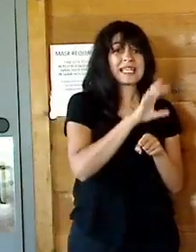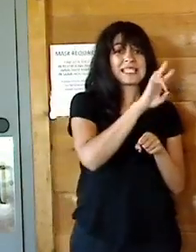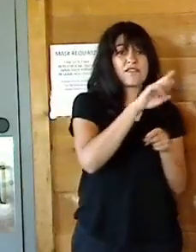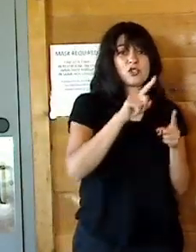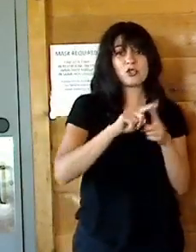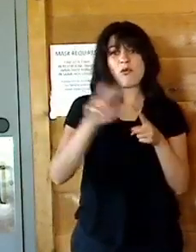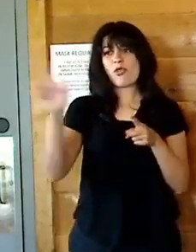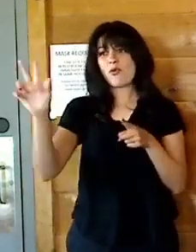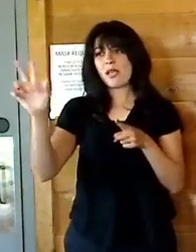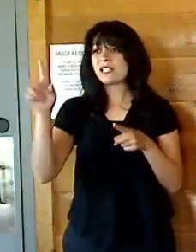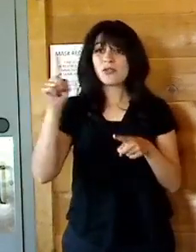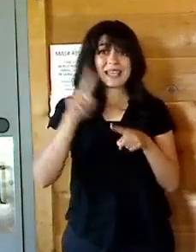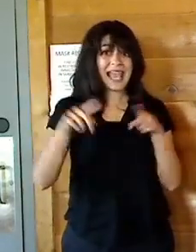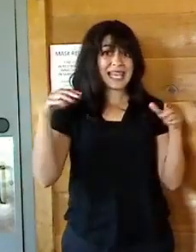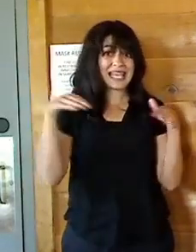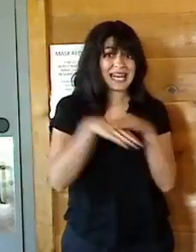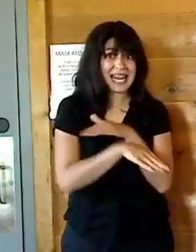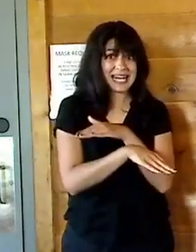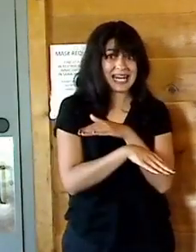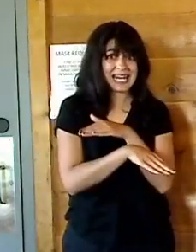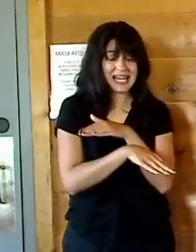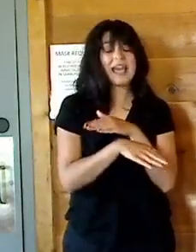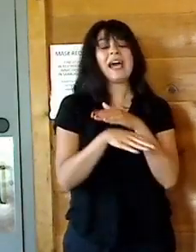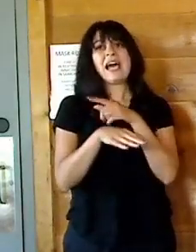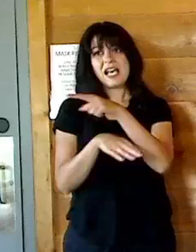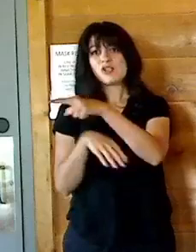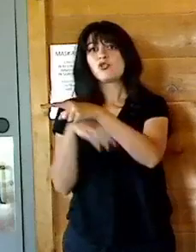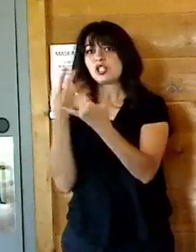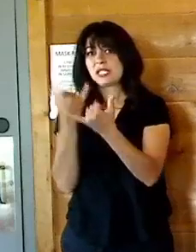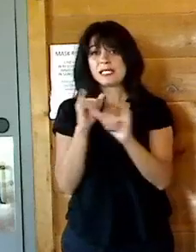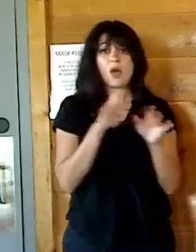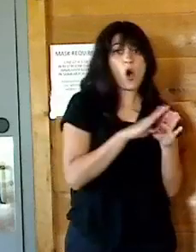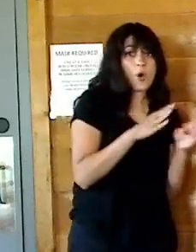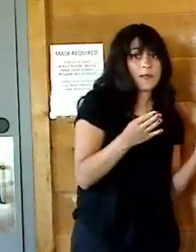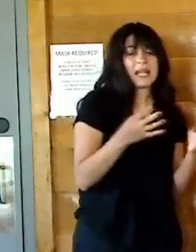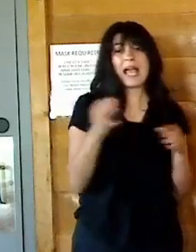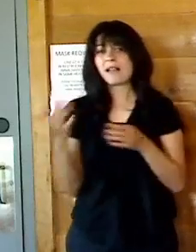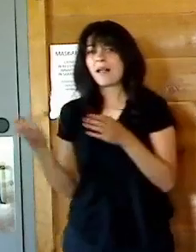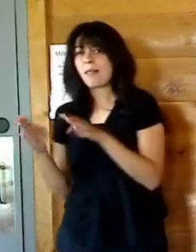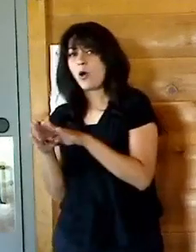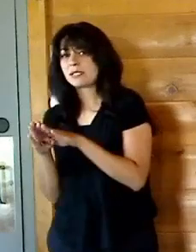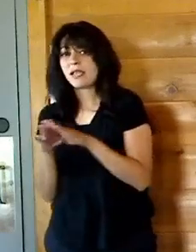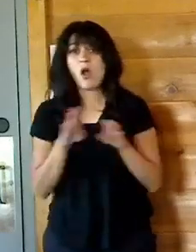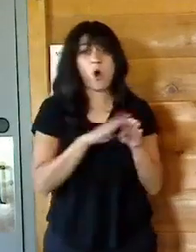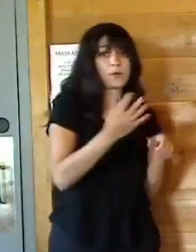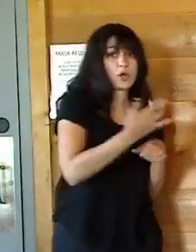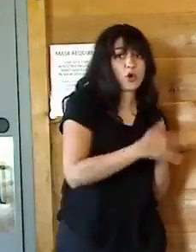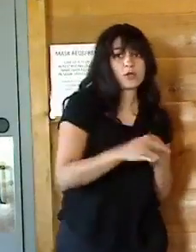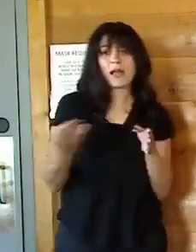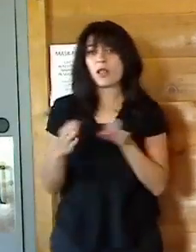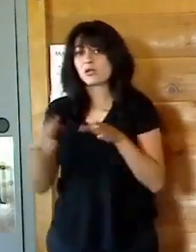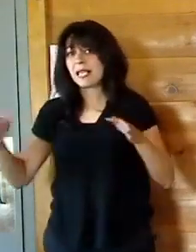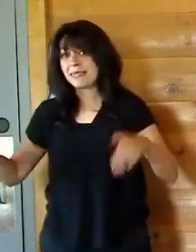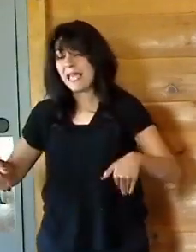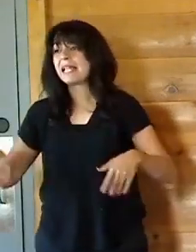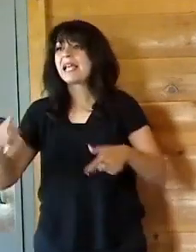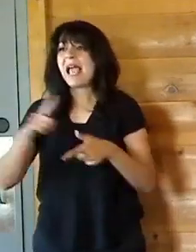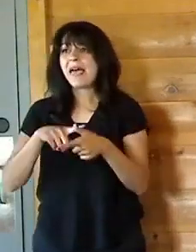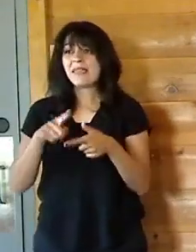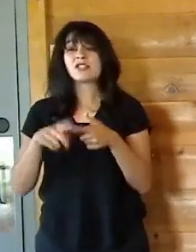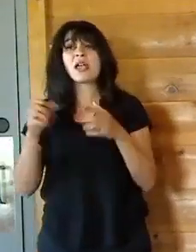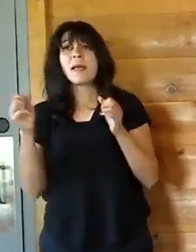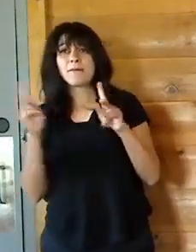so they can't get there. Yeah for sure. So she's still open and closing up and all asking are there cookies?